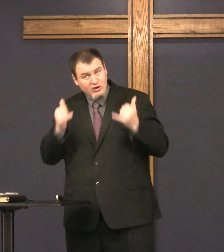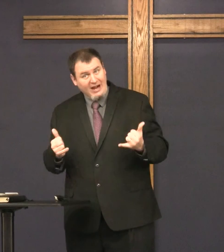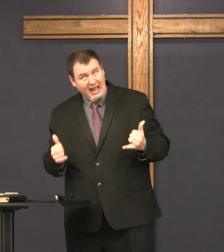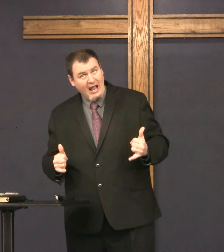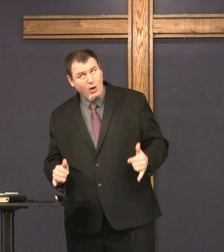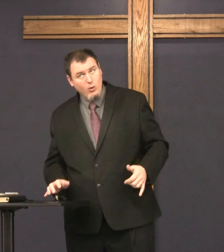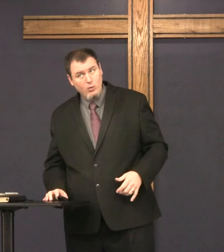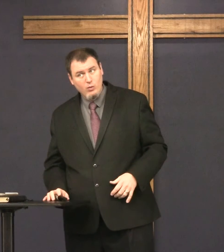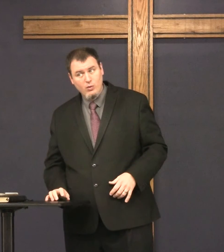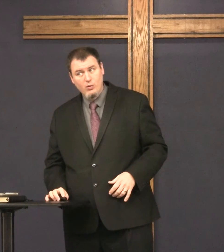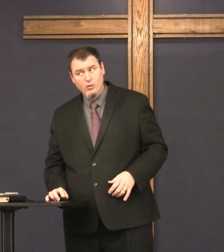But for now,